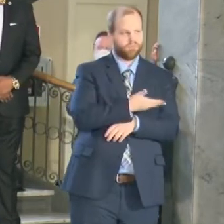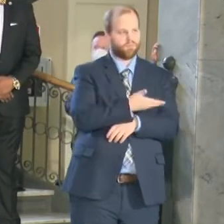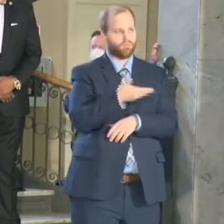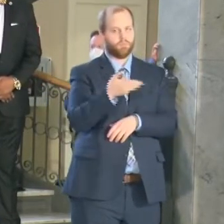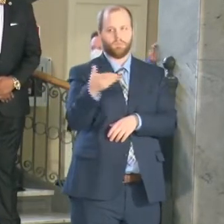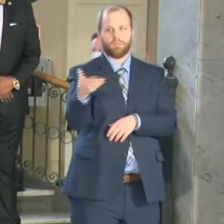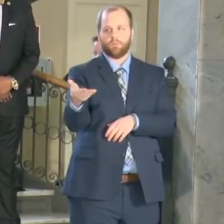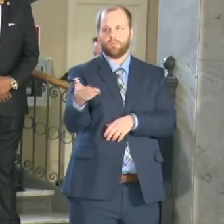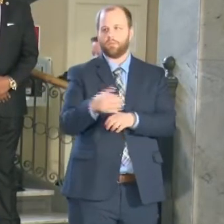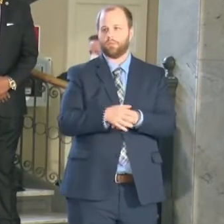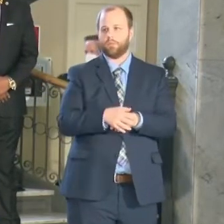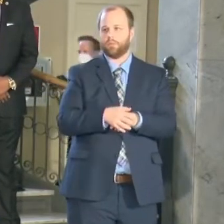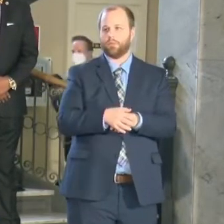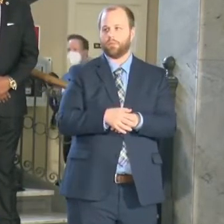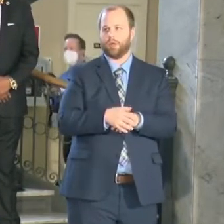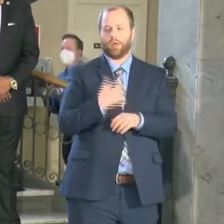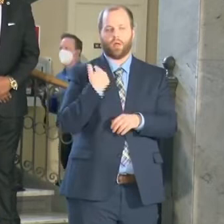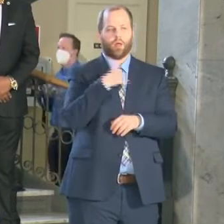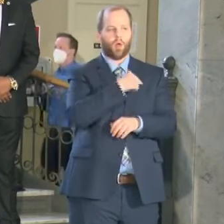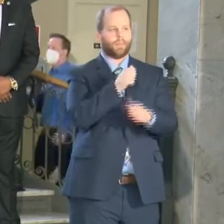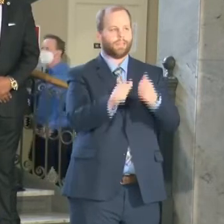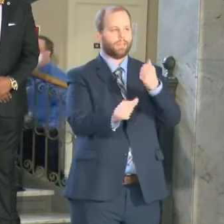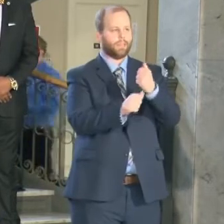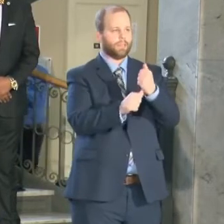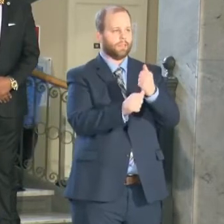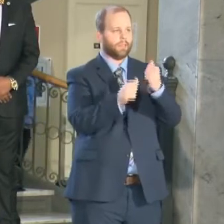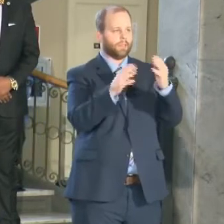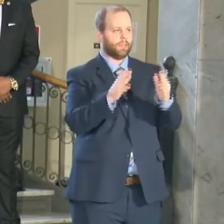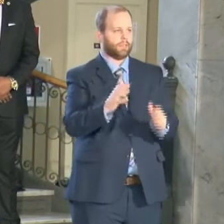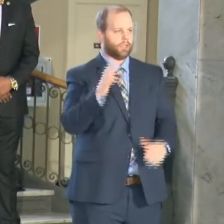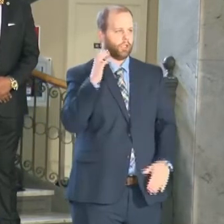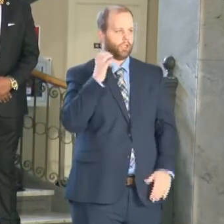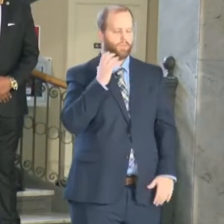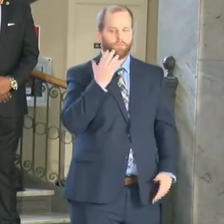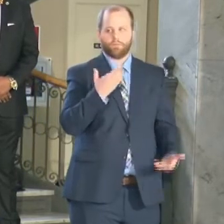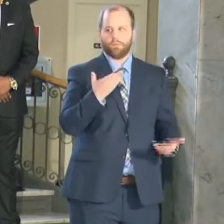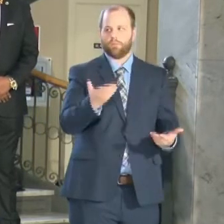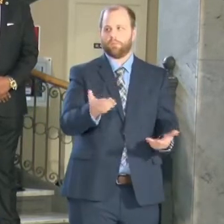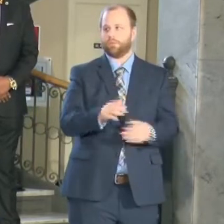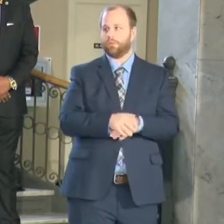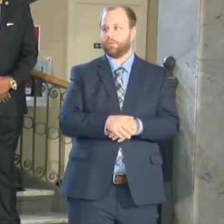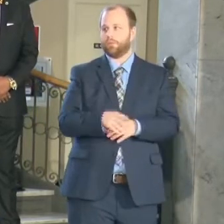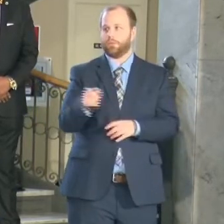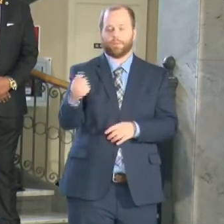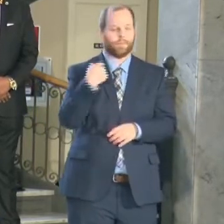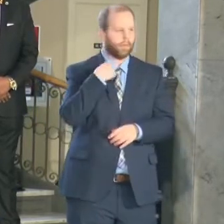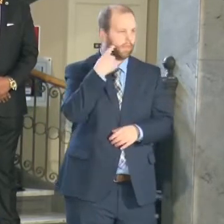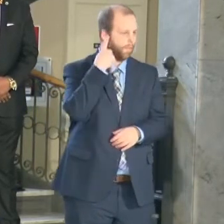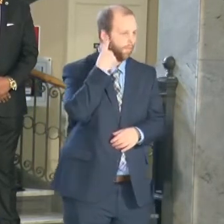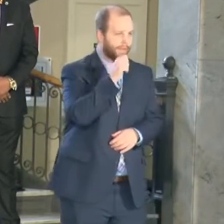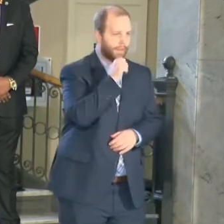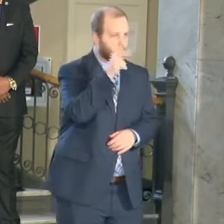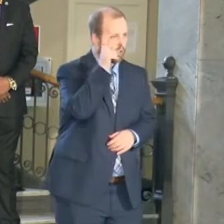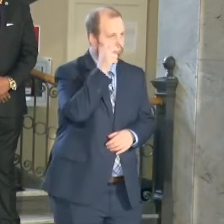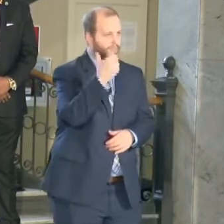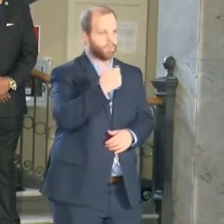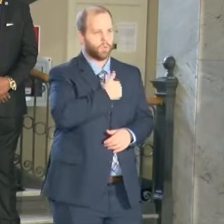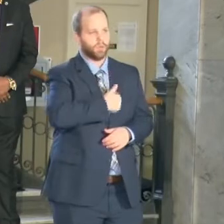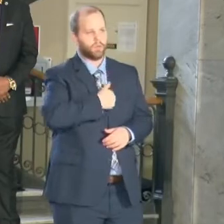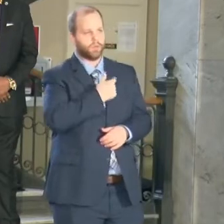wayne beulie who's over our invested division about the heather baker i did not even hear your question before yeah